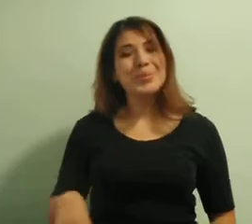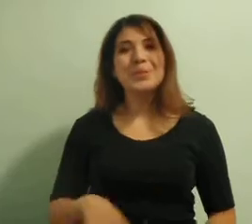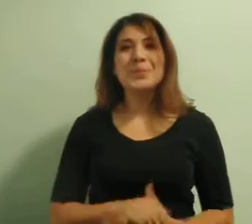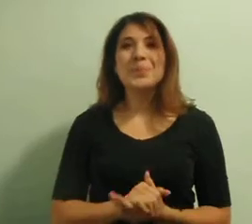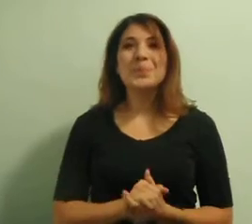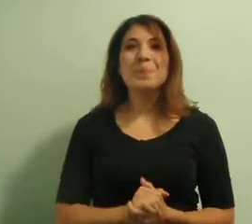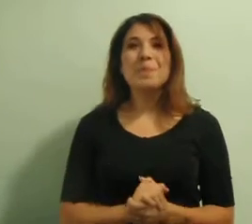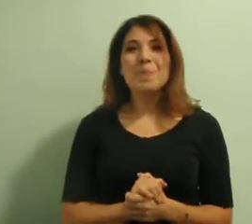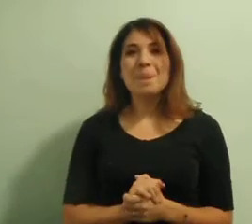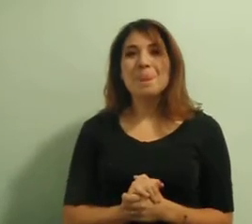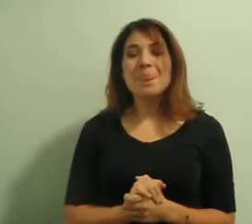It's so good for them.